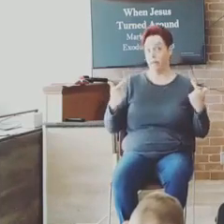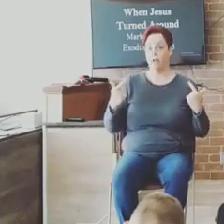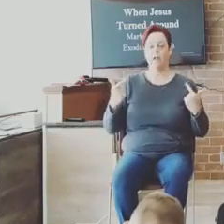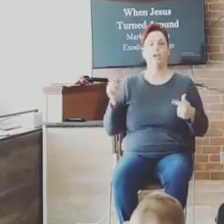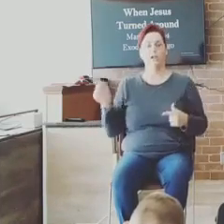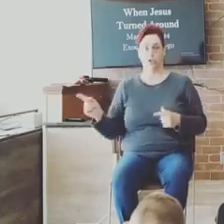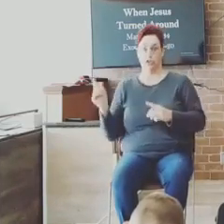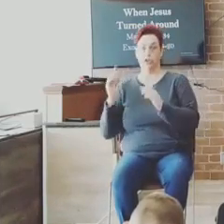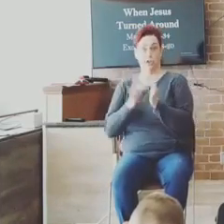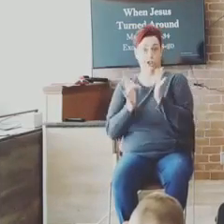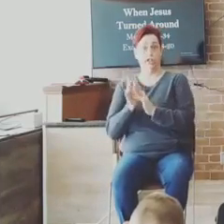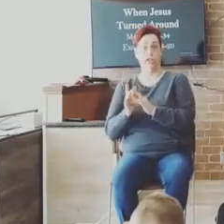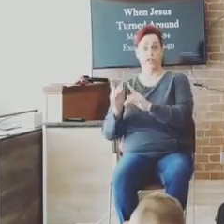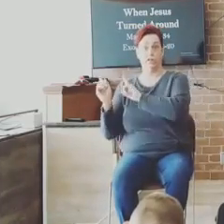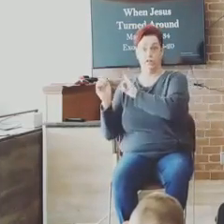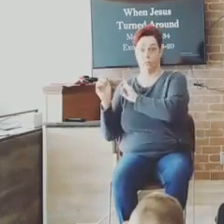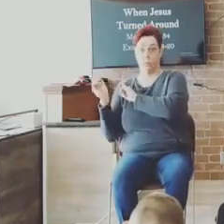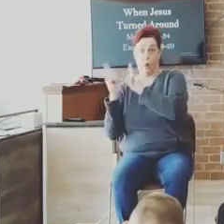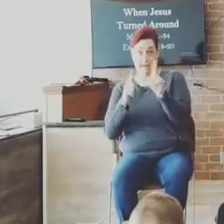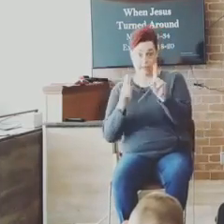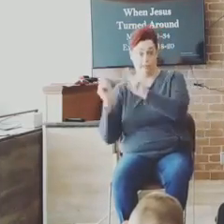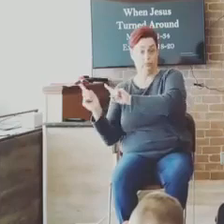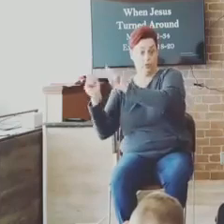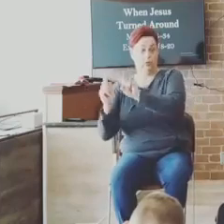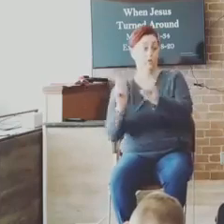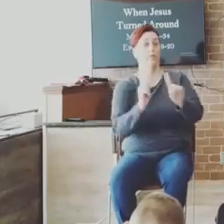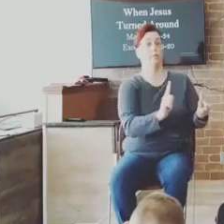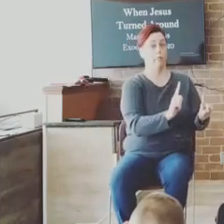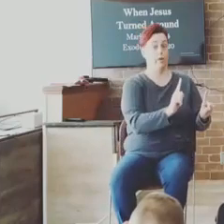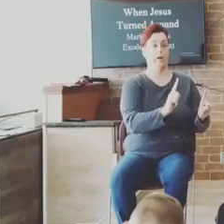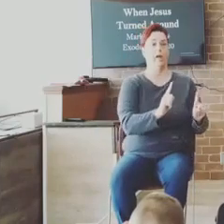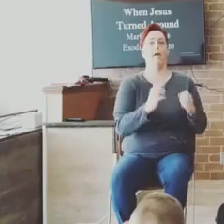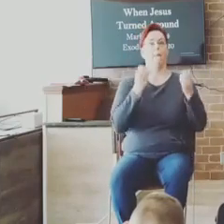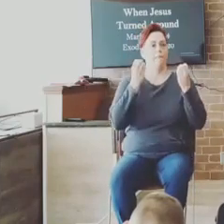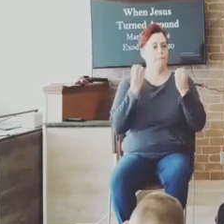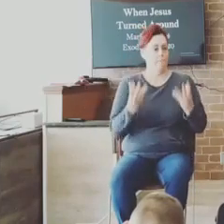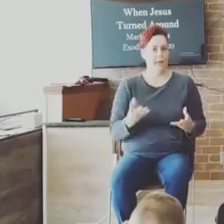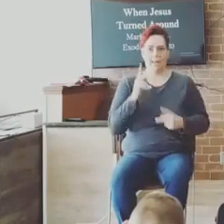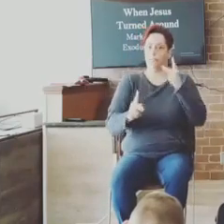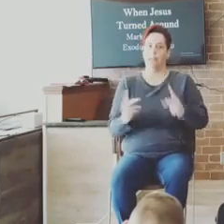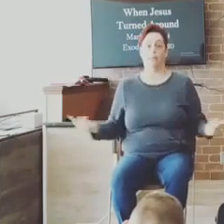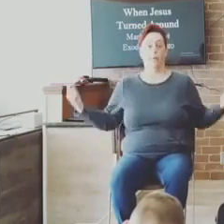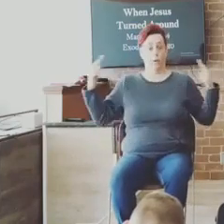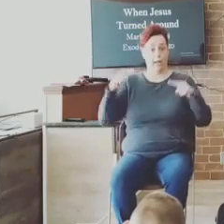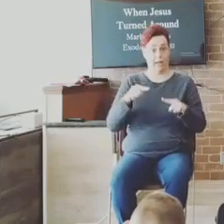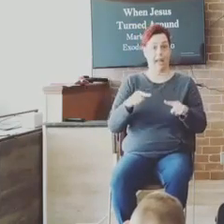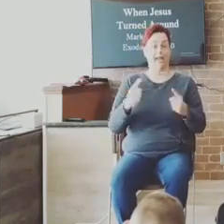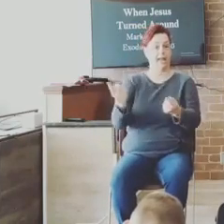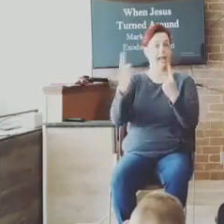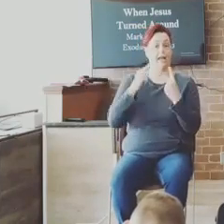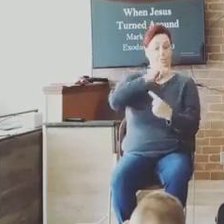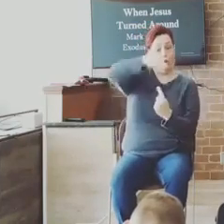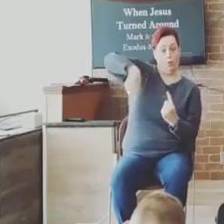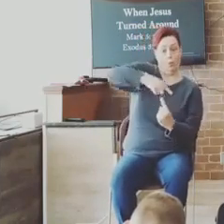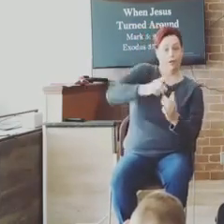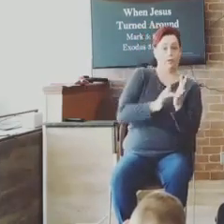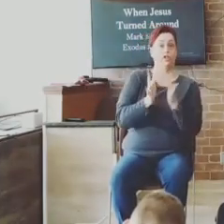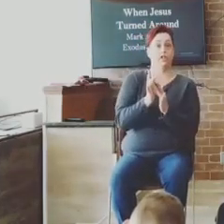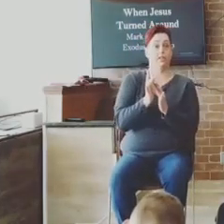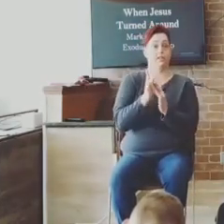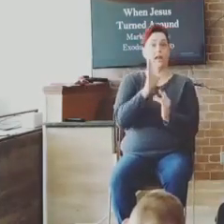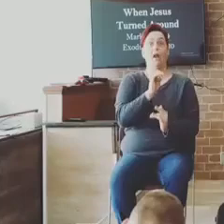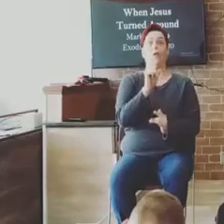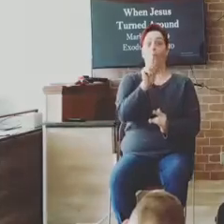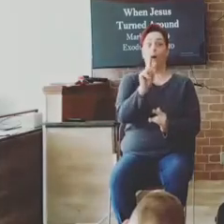and thronged him. And a certain woman, which had an issue of blood, twelve years. I'm going to stop right here.